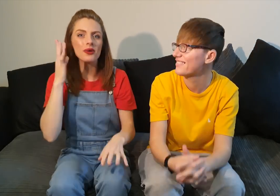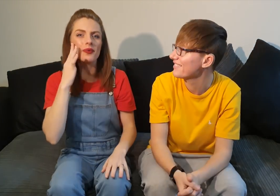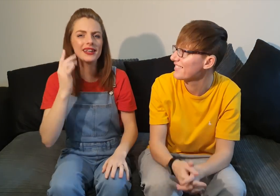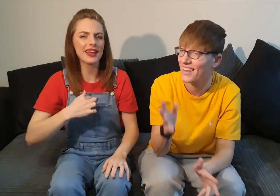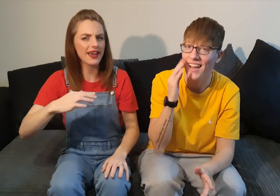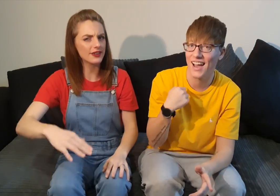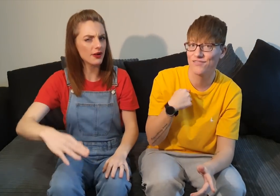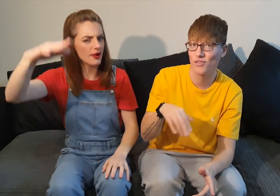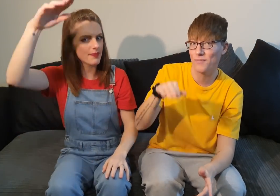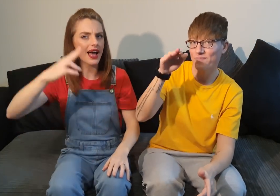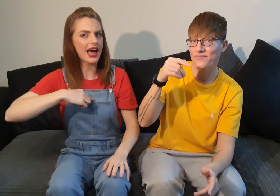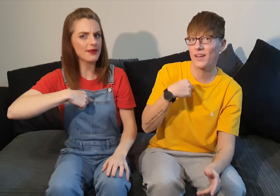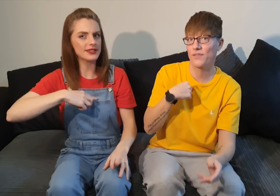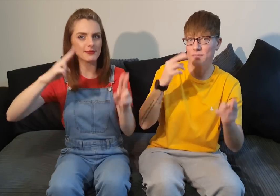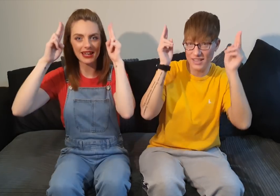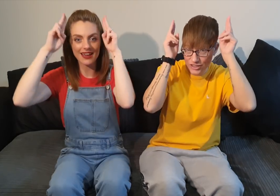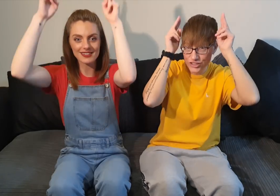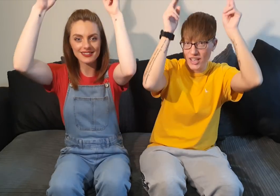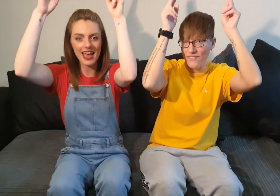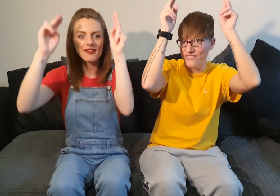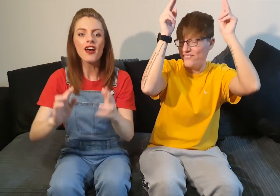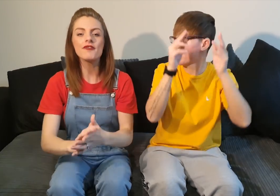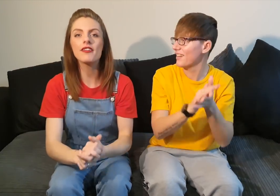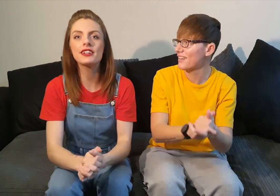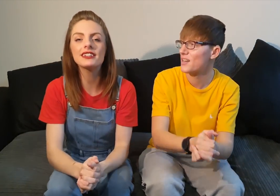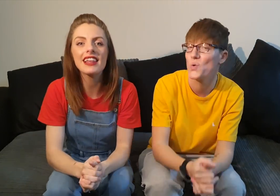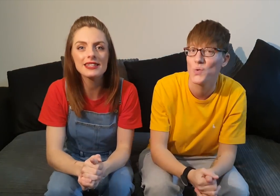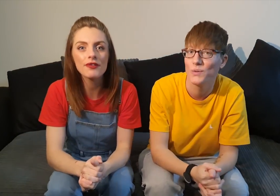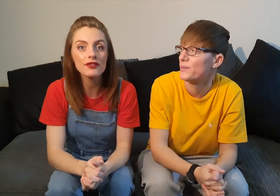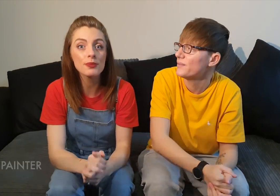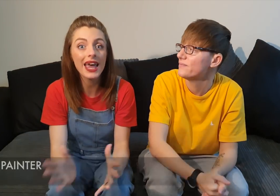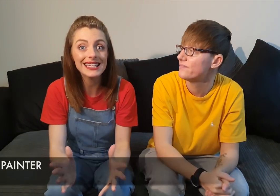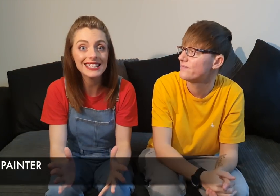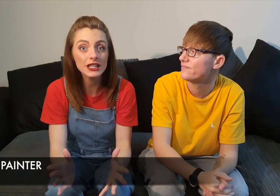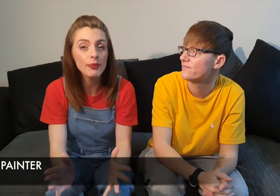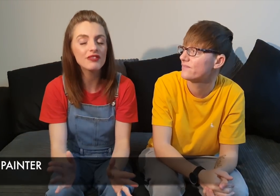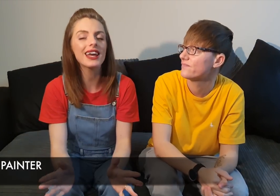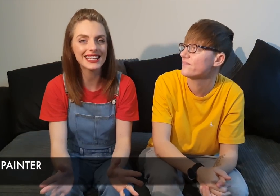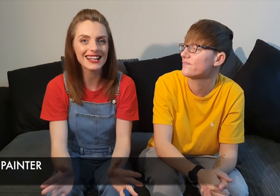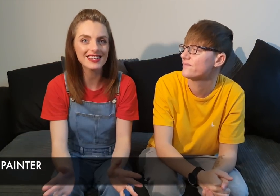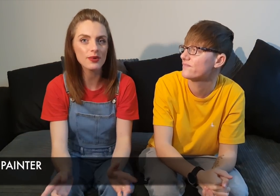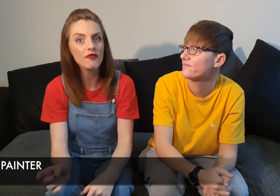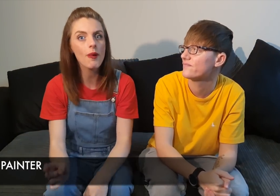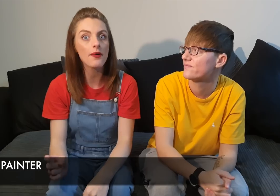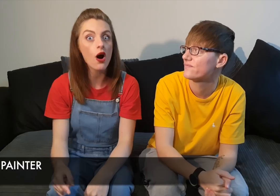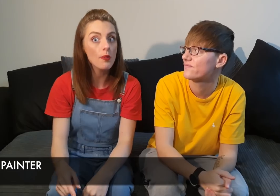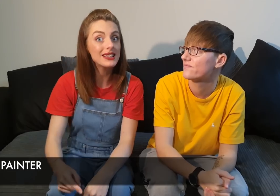when i grow up i want to be a chef very good let's move on to painter you might recognize this one from our hobbies